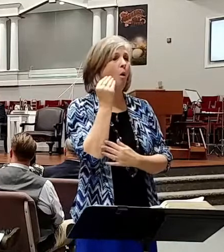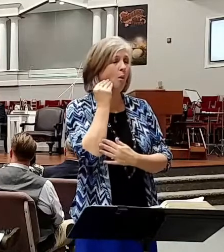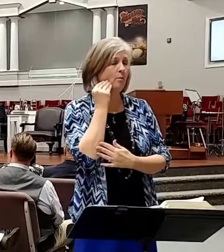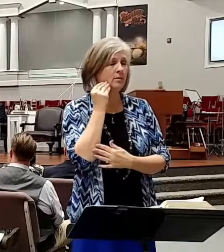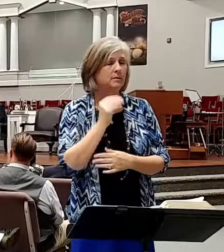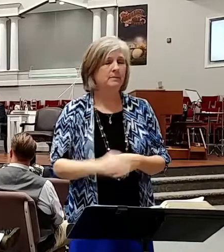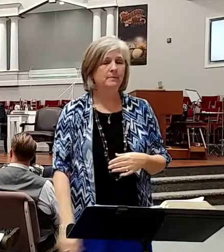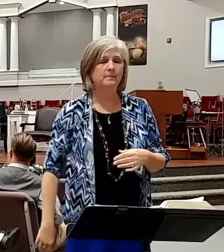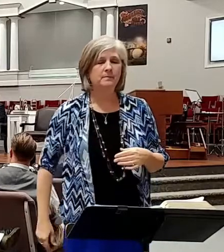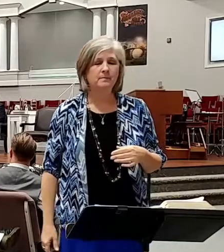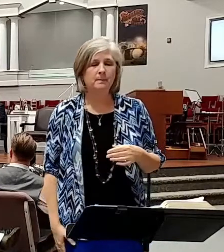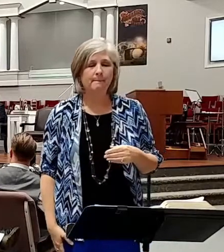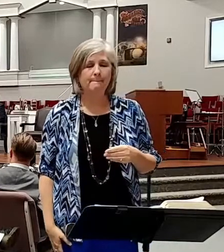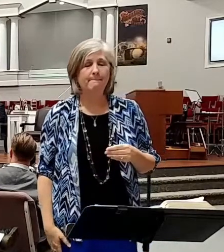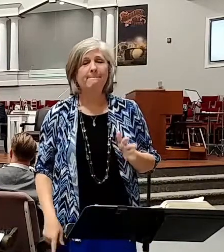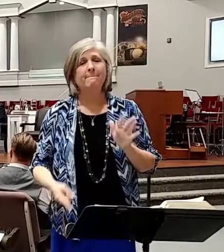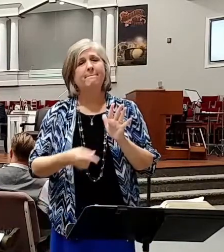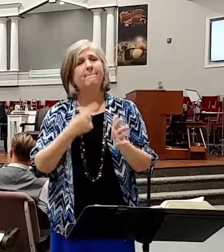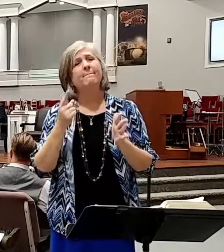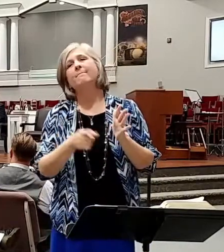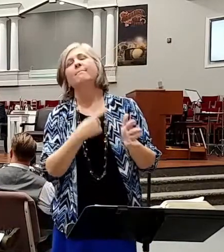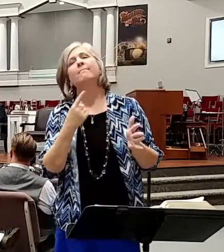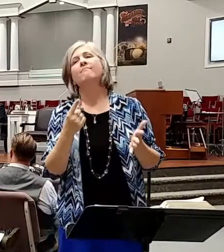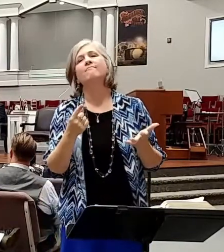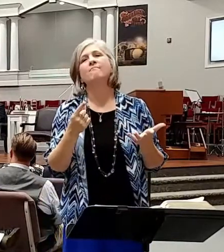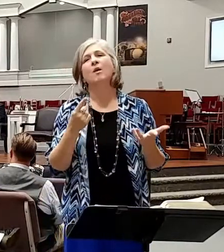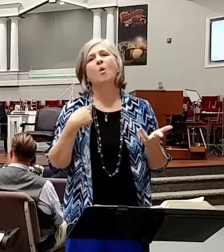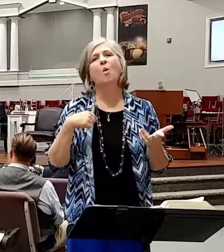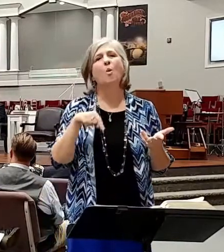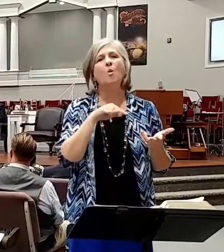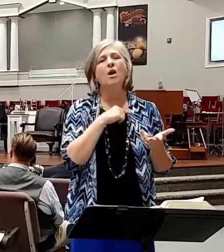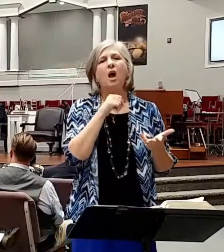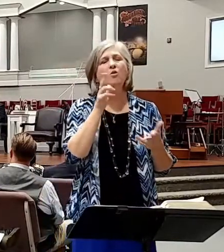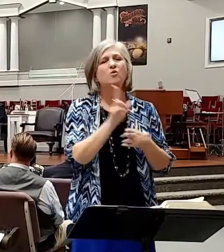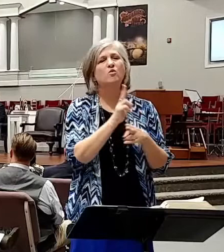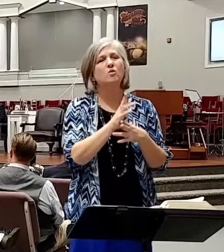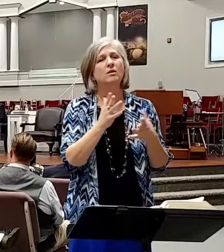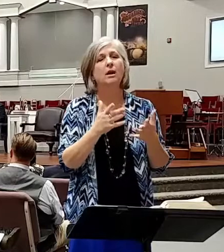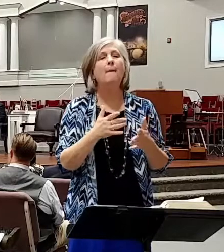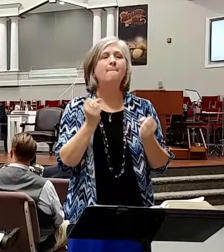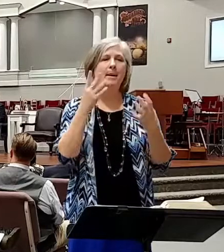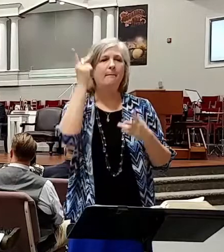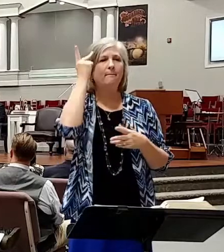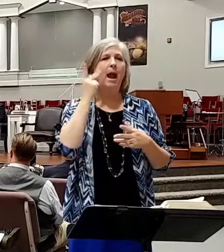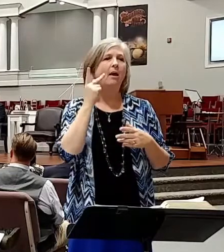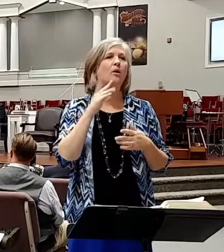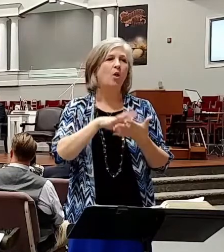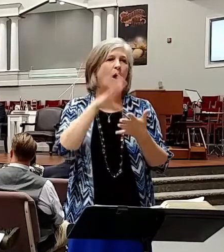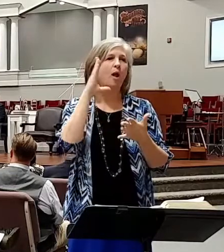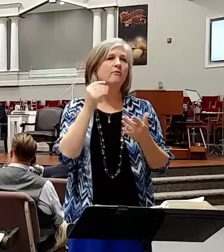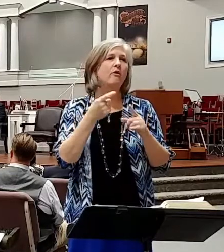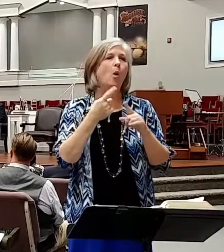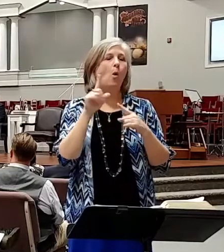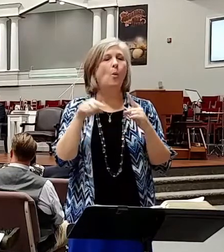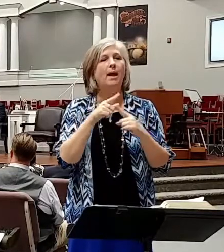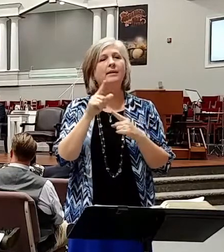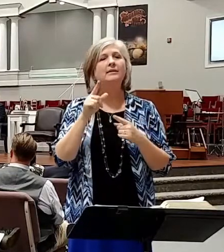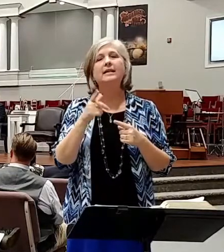We are sometimes too costic with it. Many a parent has learned this with teenagers when they simply try to take the Bible literally and beat it